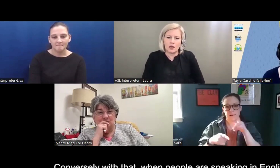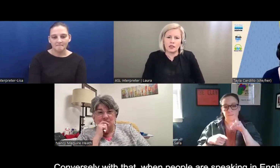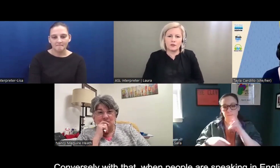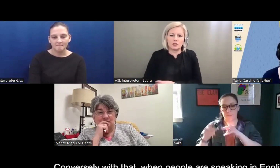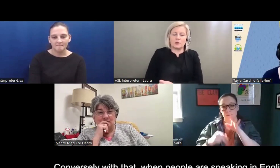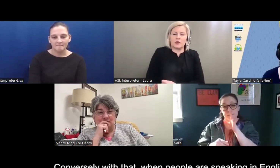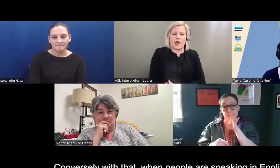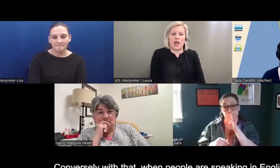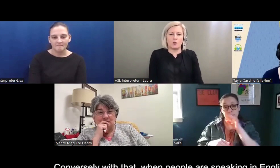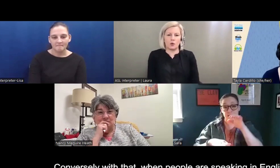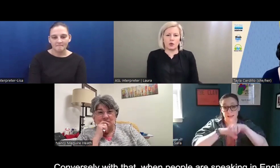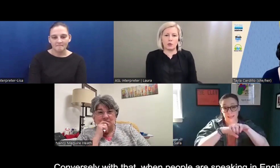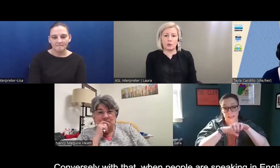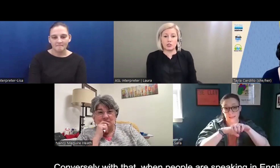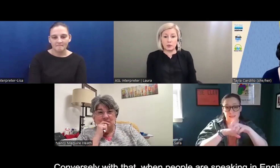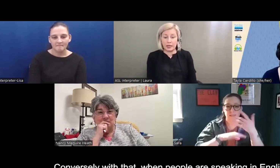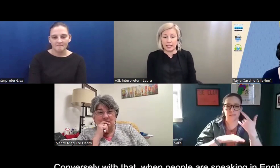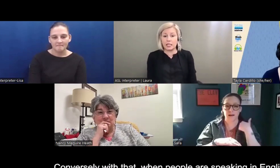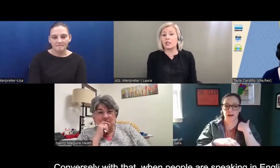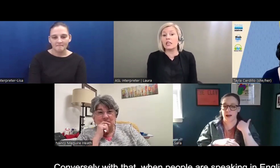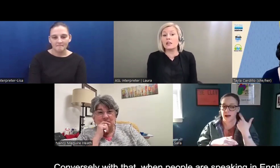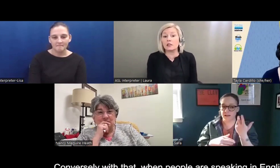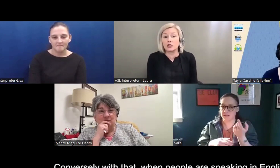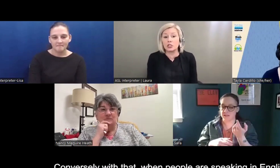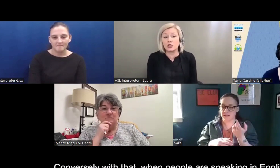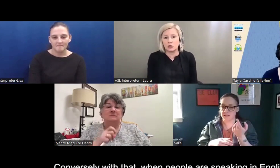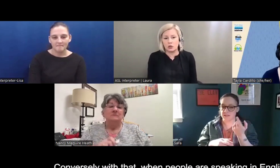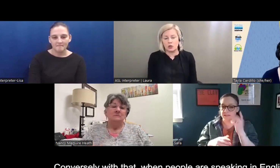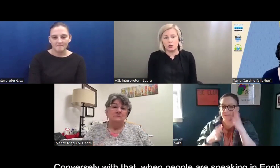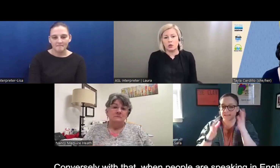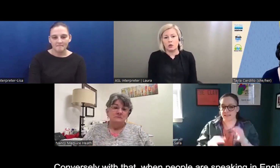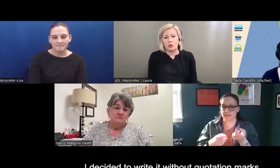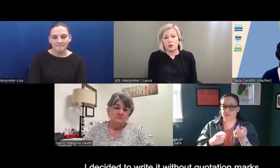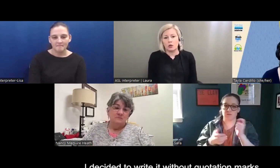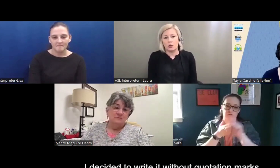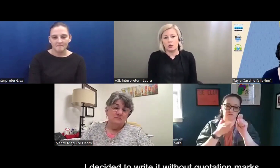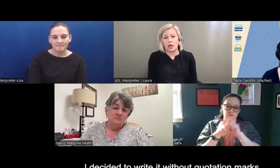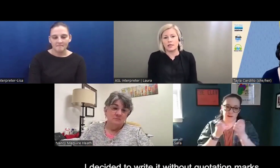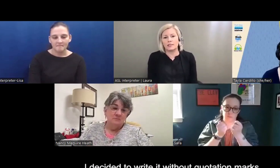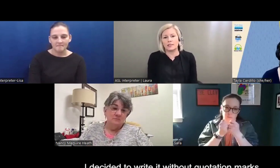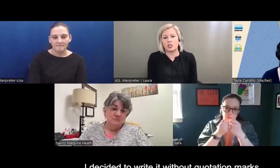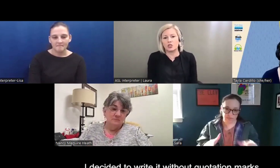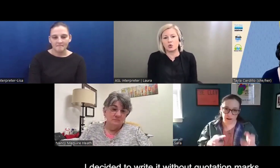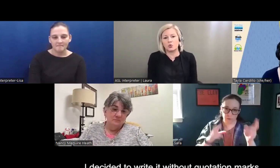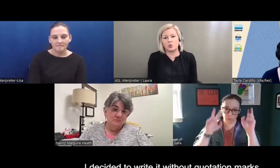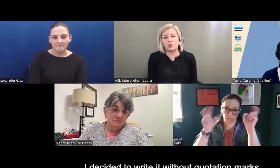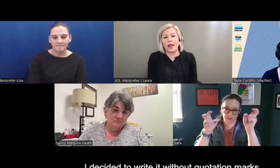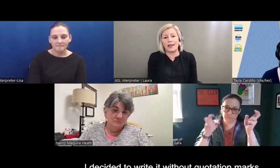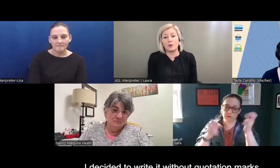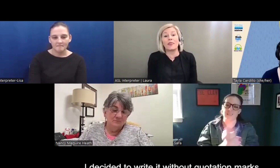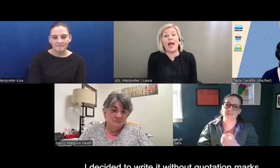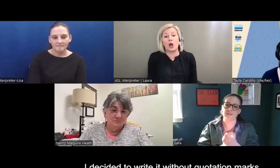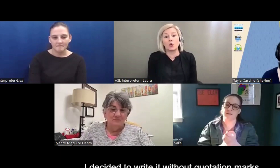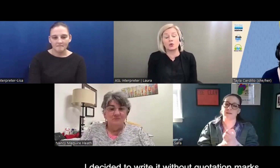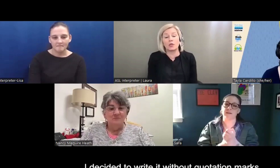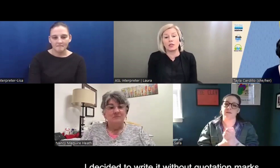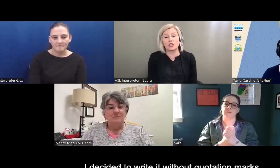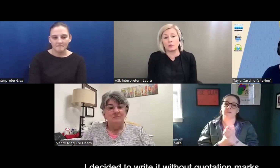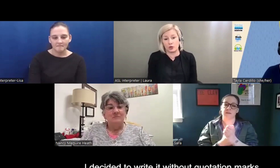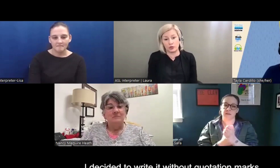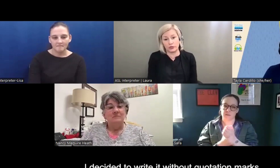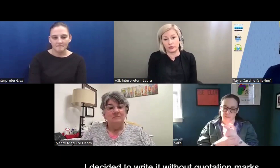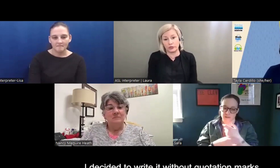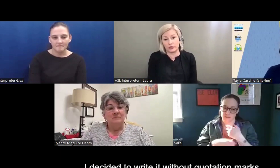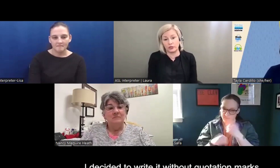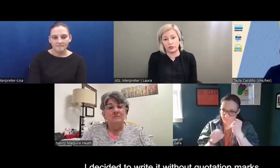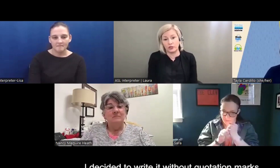And then conversely with that, when people are speaking in English, I decided to write it without quotation